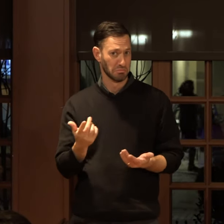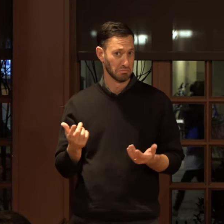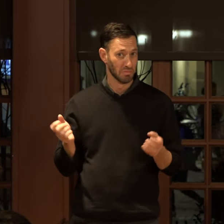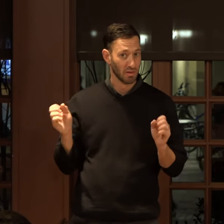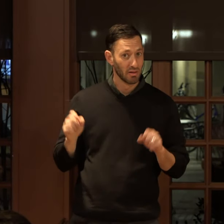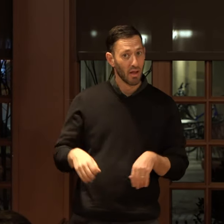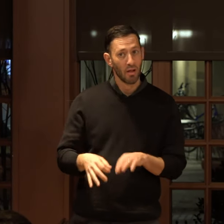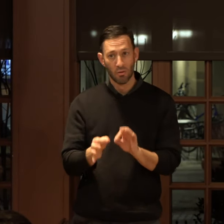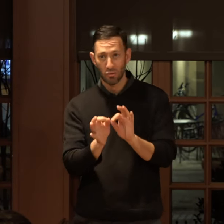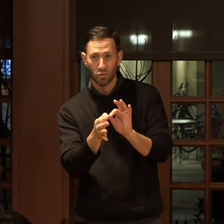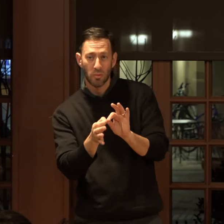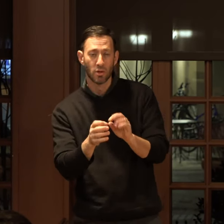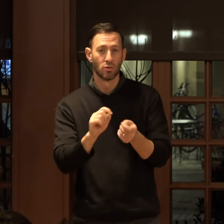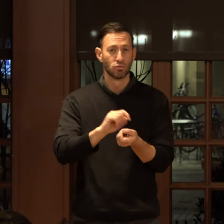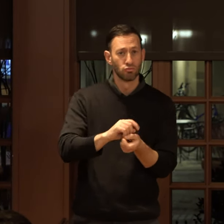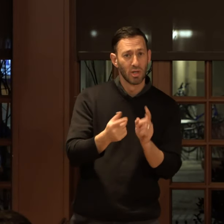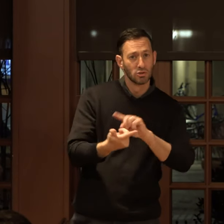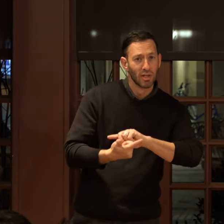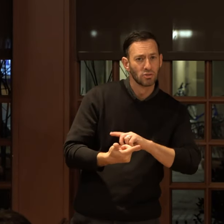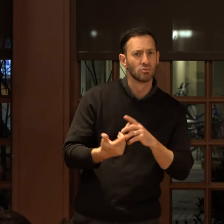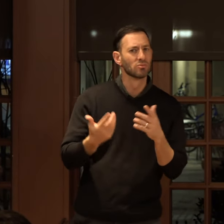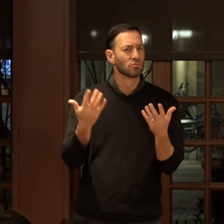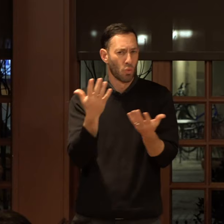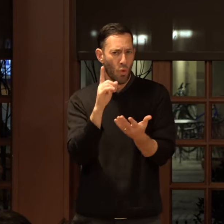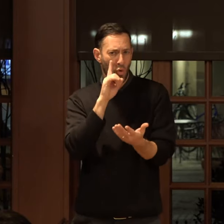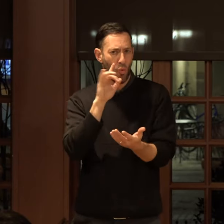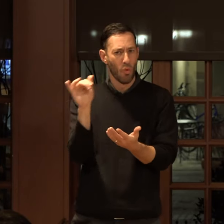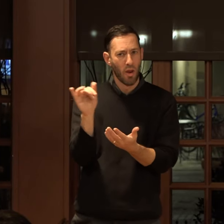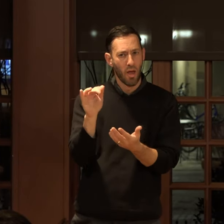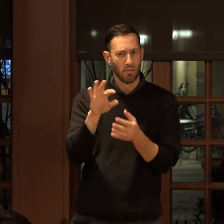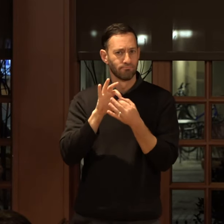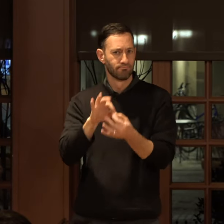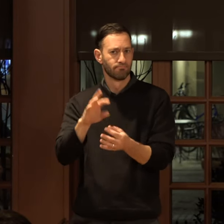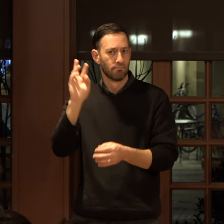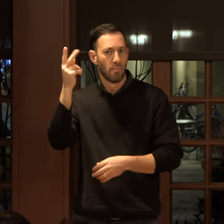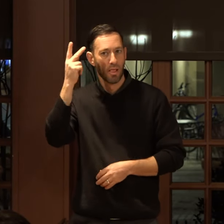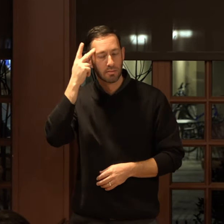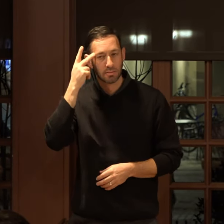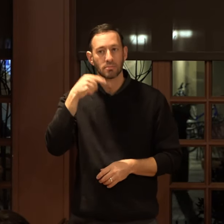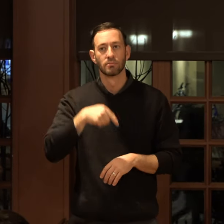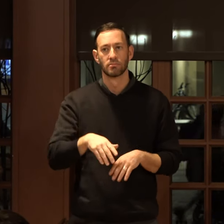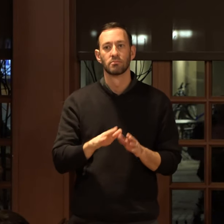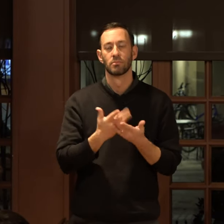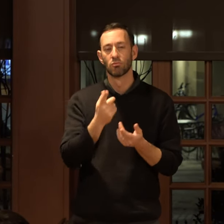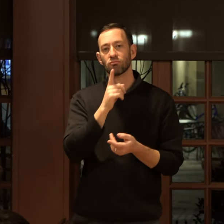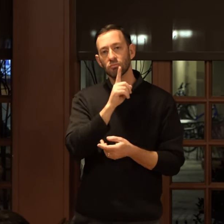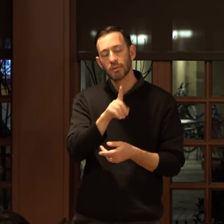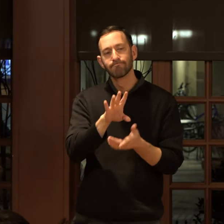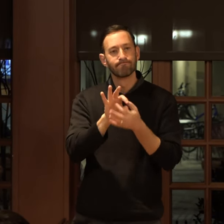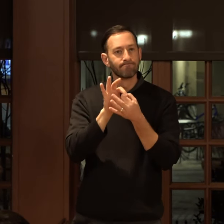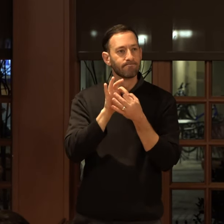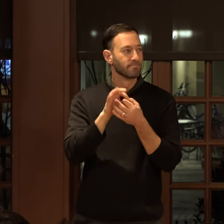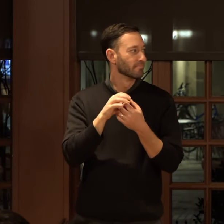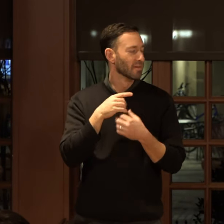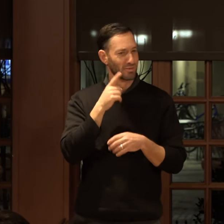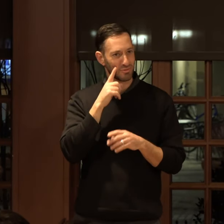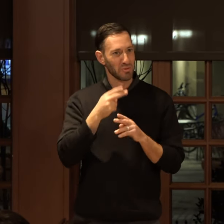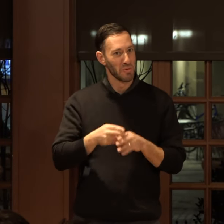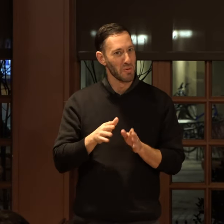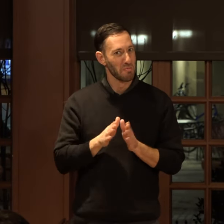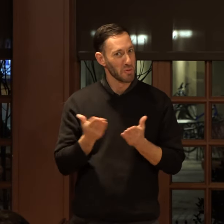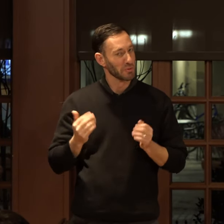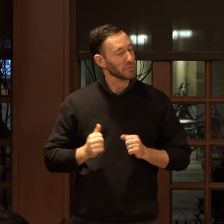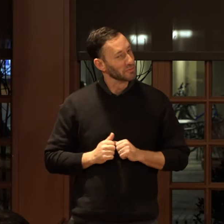interpretation or translation and what does that look like politically? And so this book is very much, oh I just called it a book,